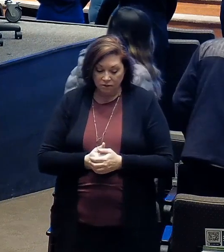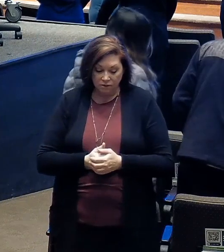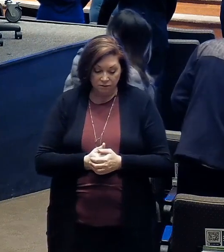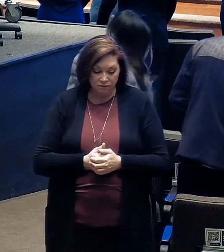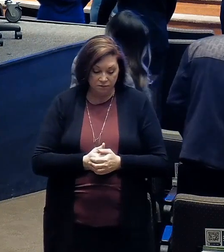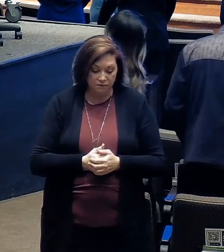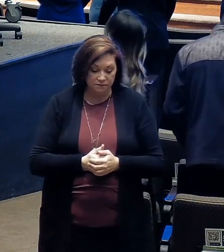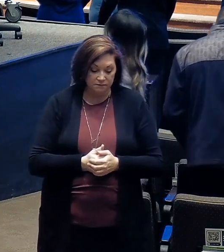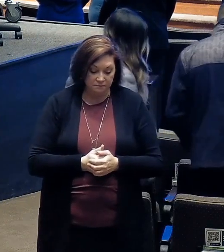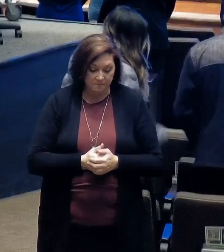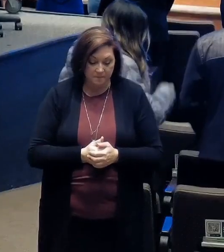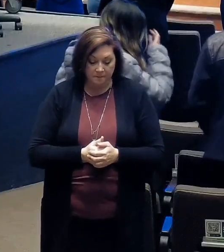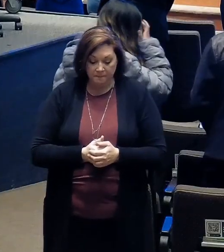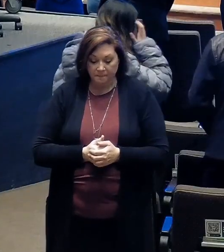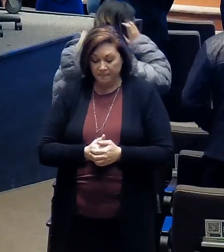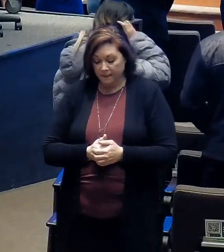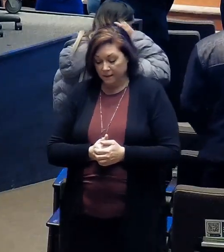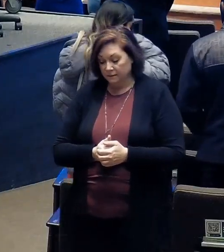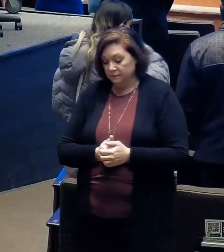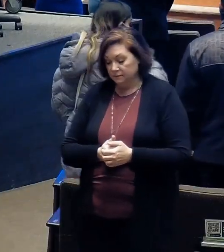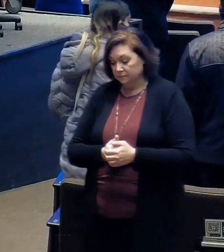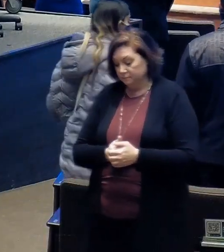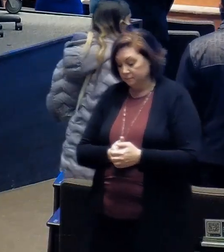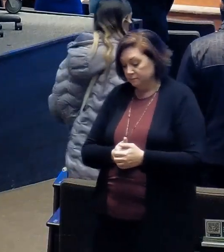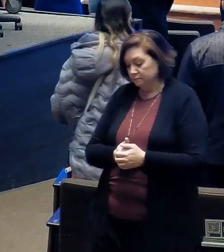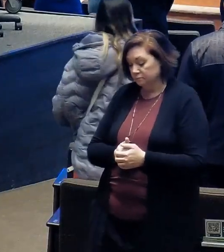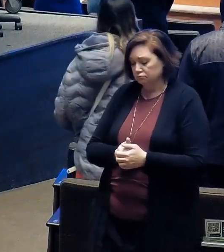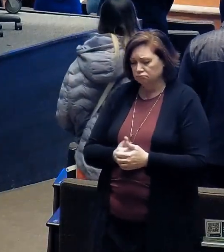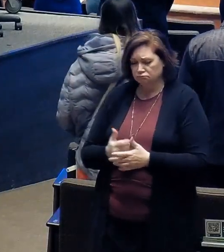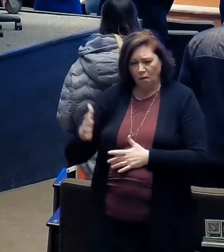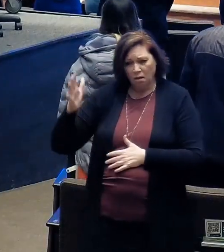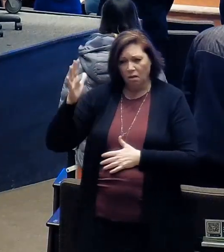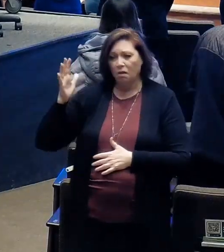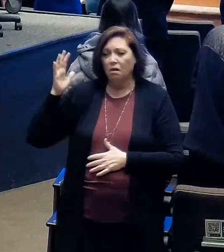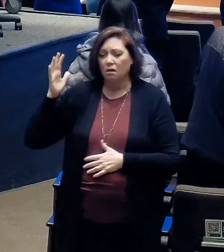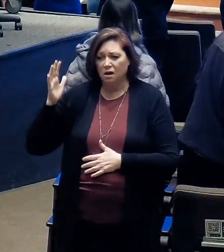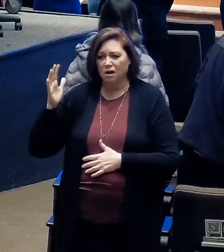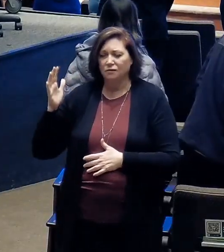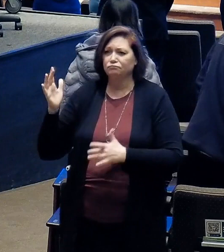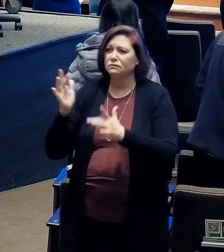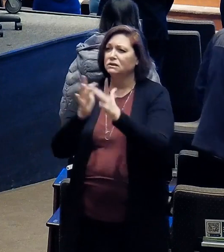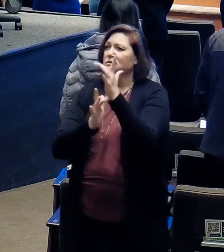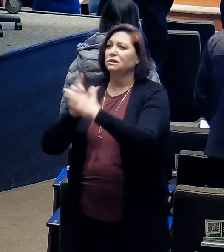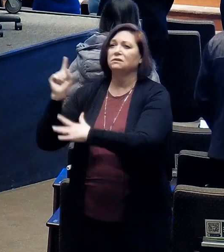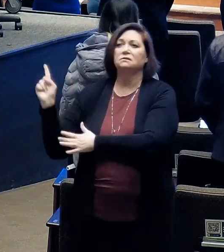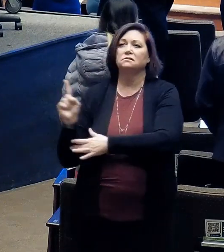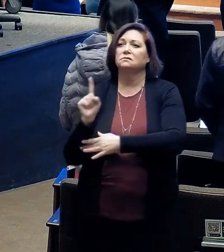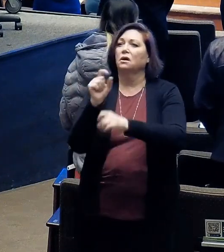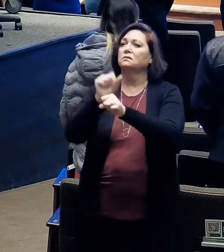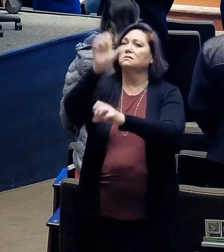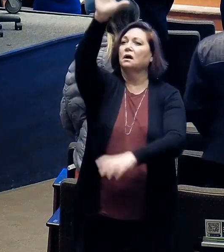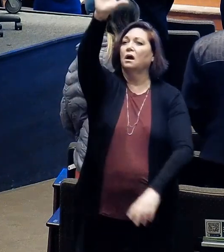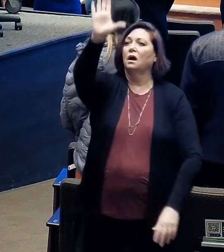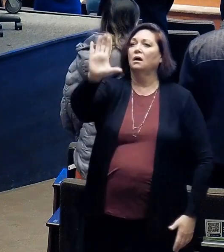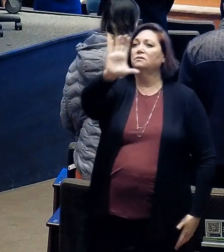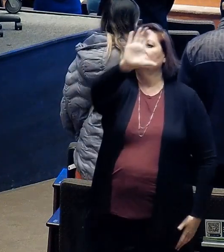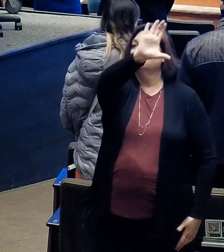One day they led him up Calvary's mountain, one